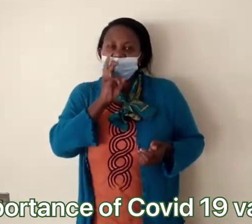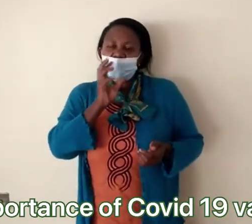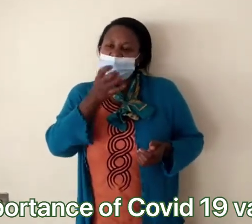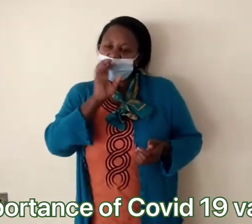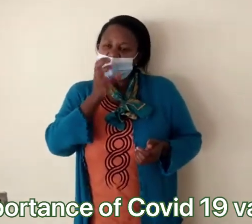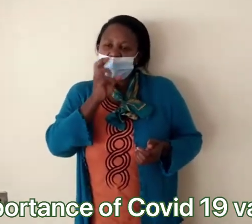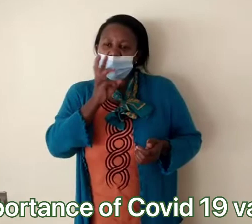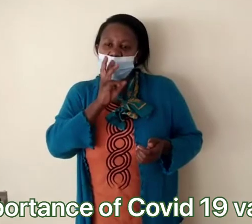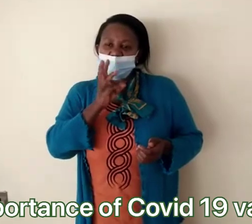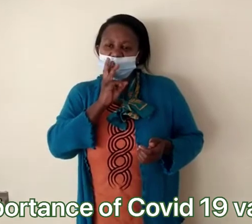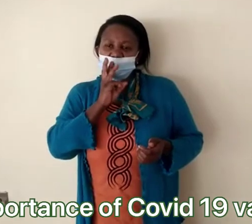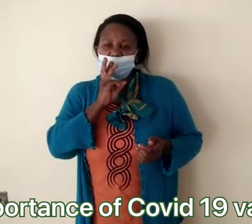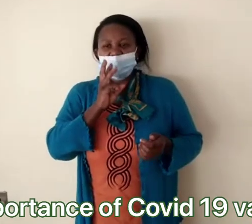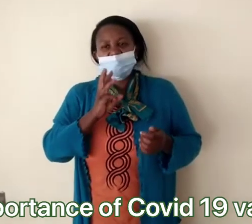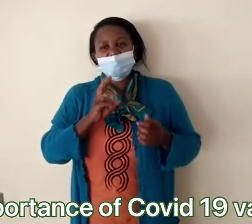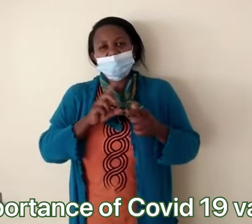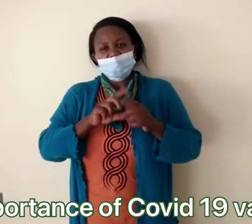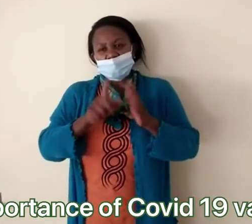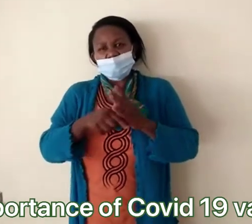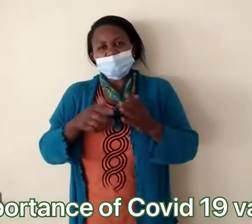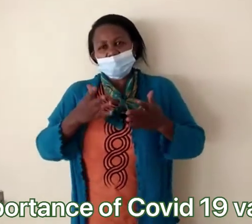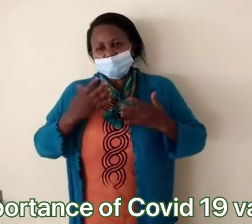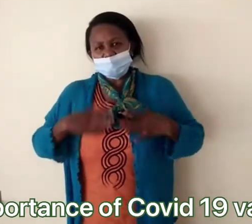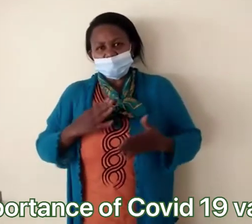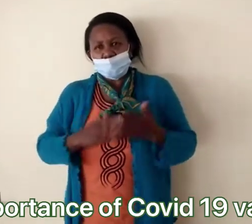So I still drank a lot of water.